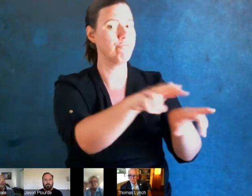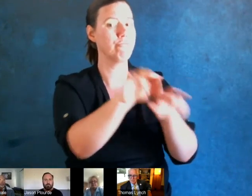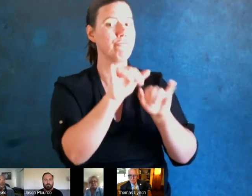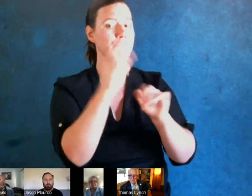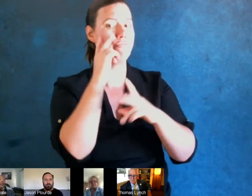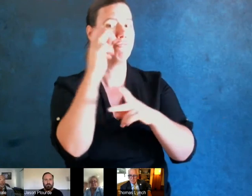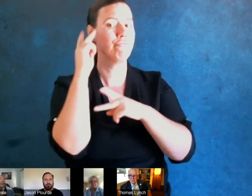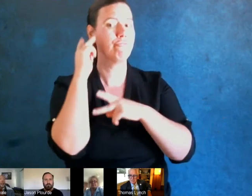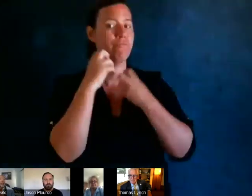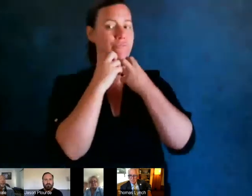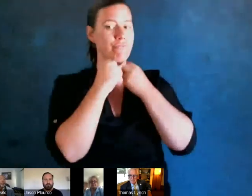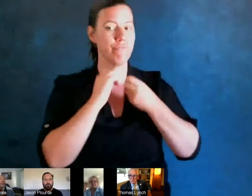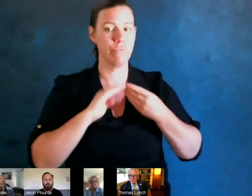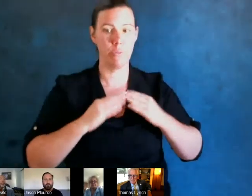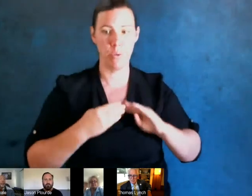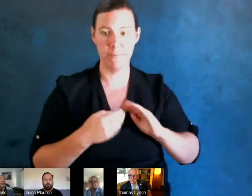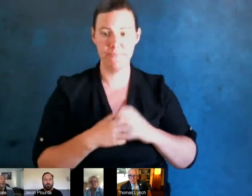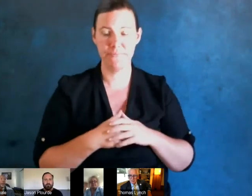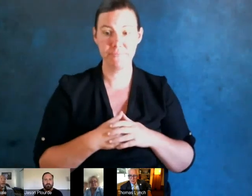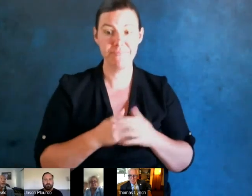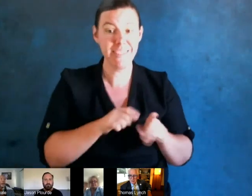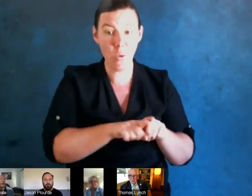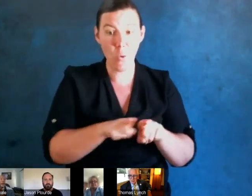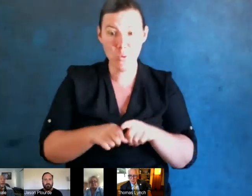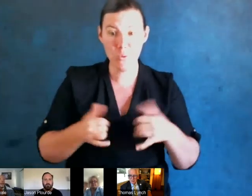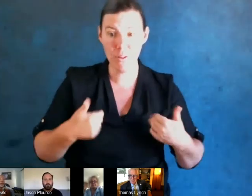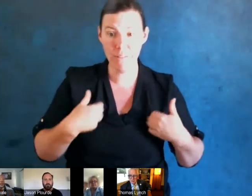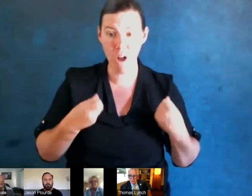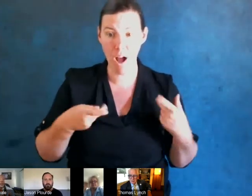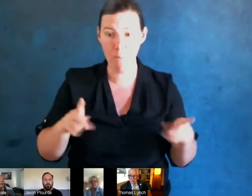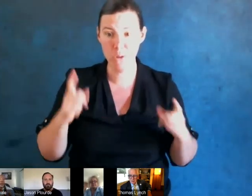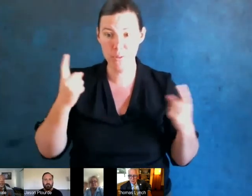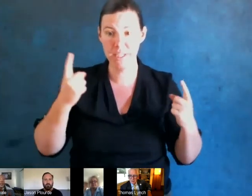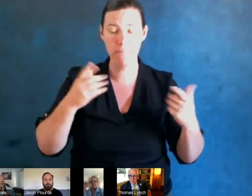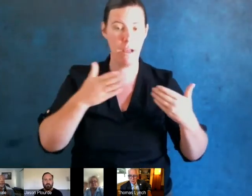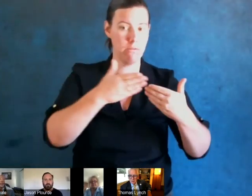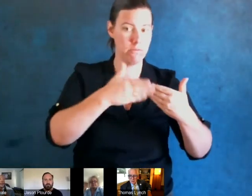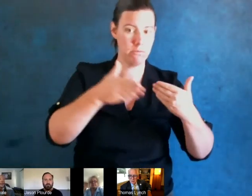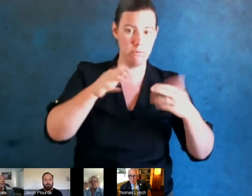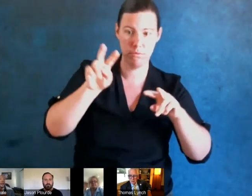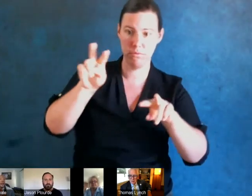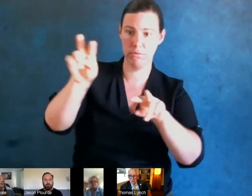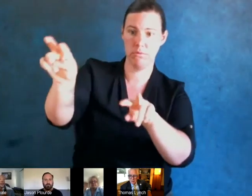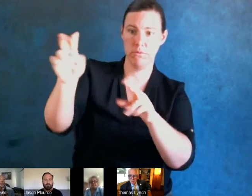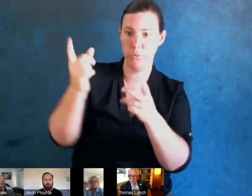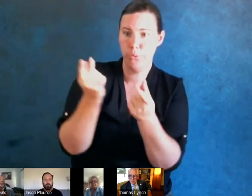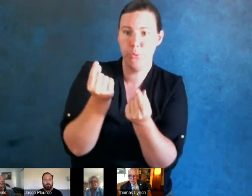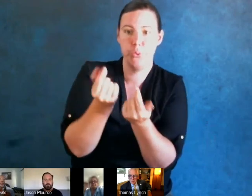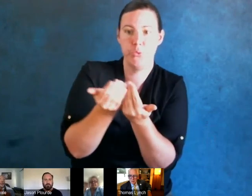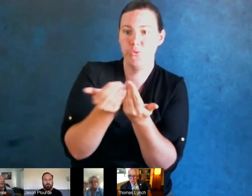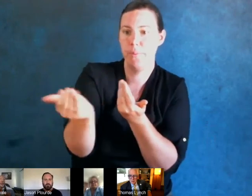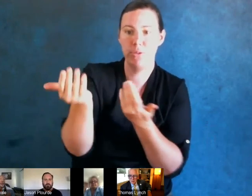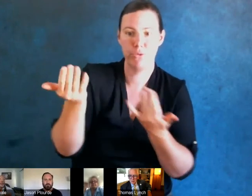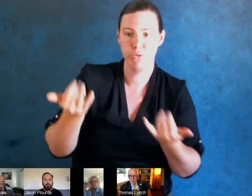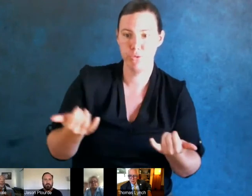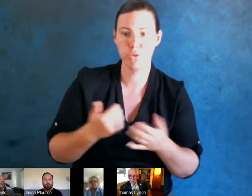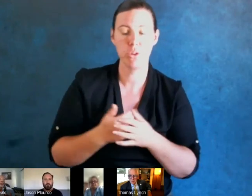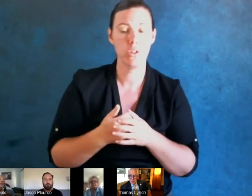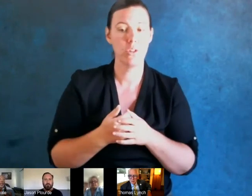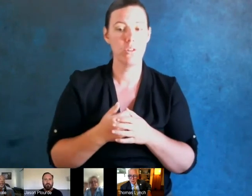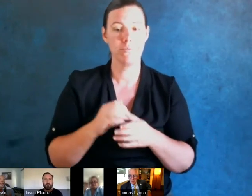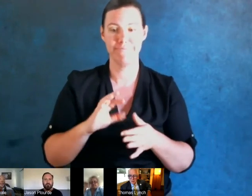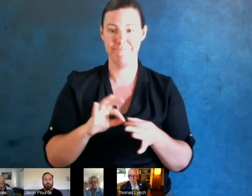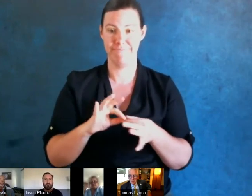here? You know, one of the great things about what Pat was talking about with BABES is that when I first started, really some of the first